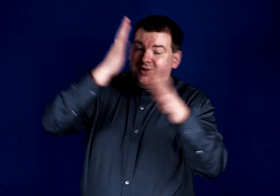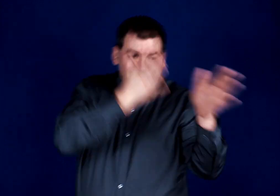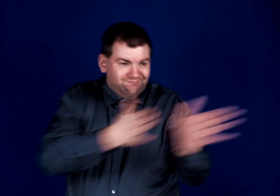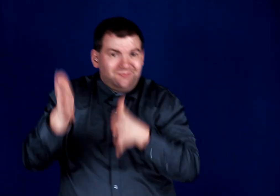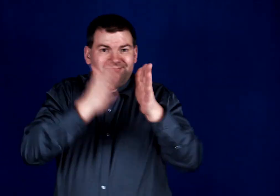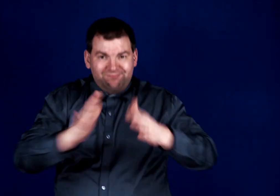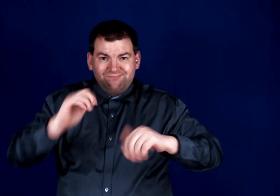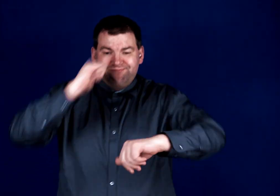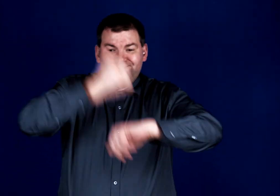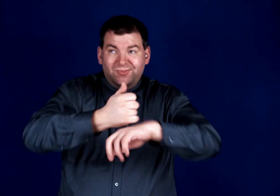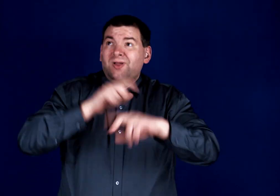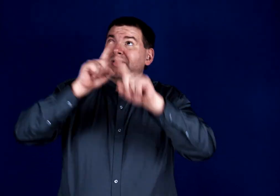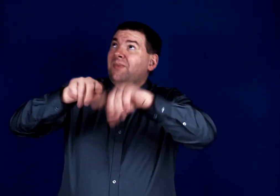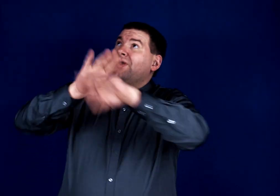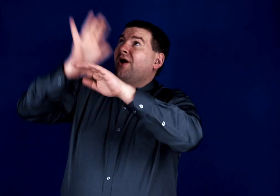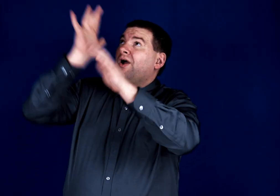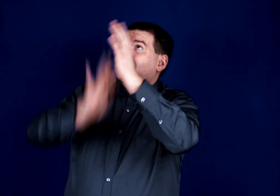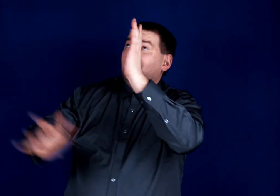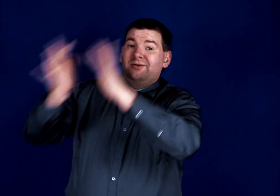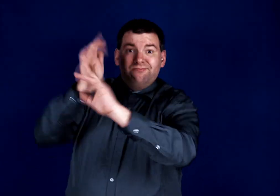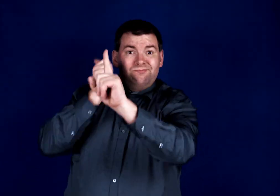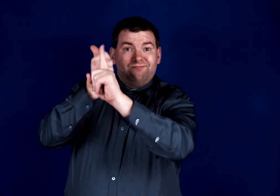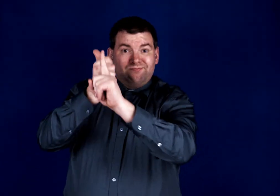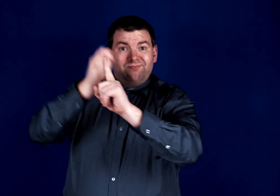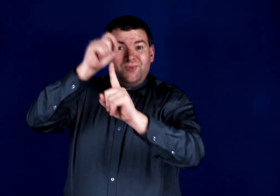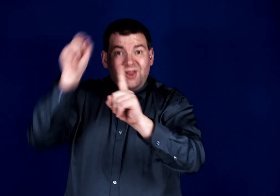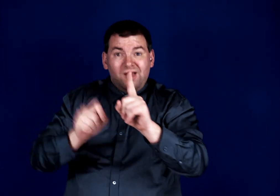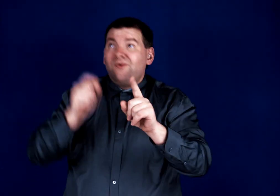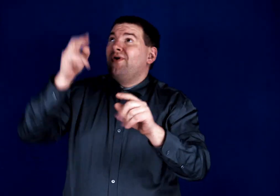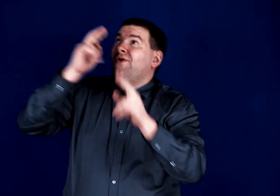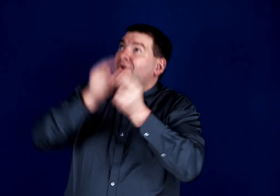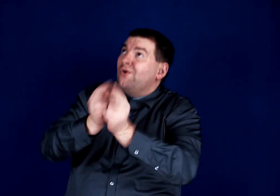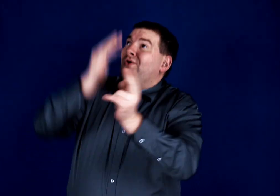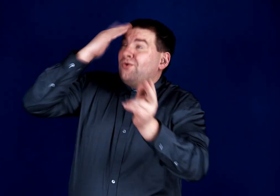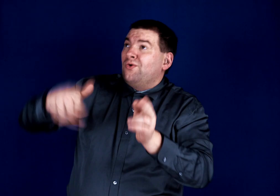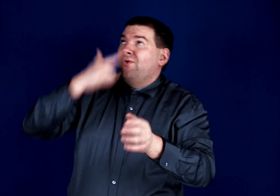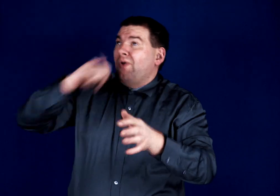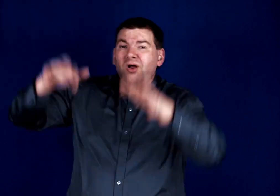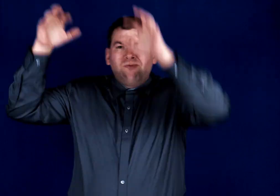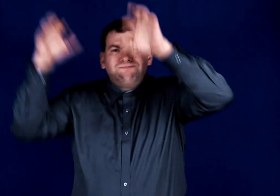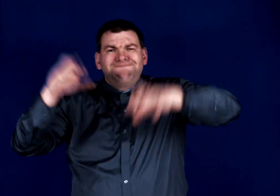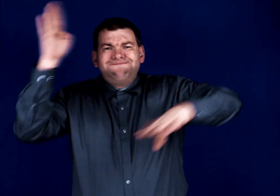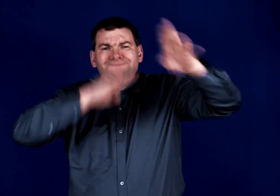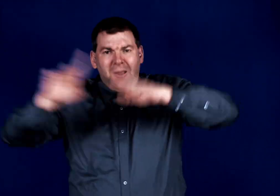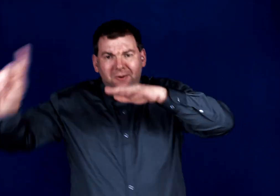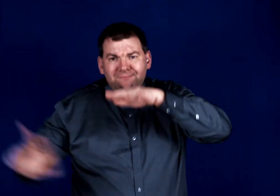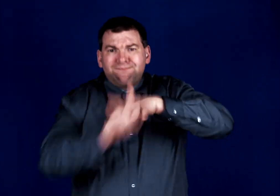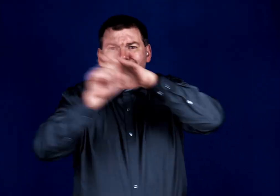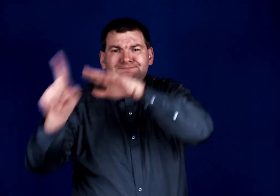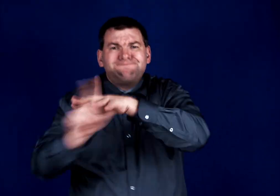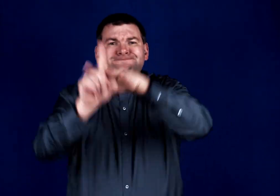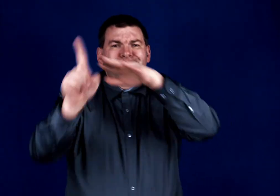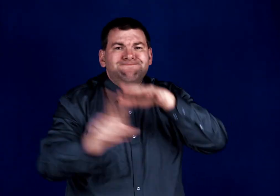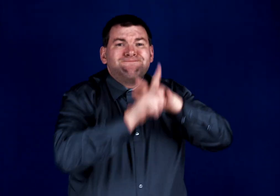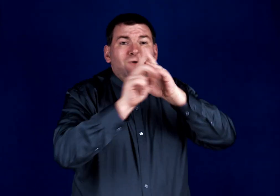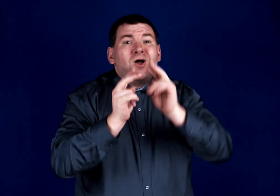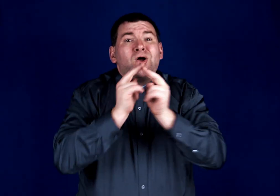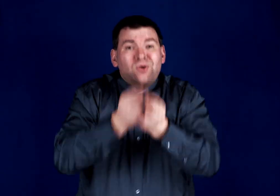Noah knew enough to depend on Him. Before Noah knew what a raindrop was, Noah